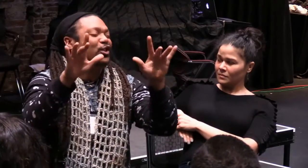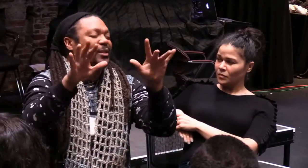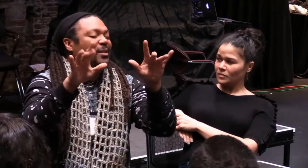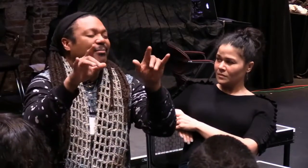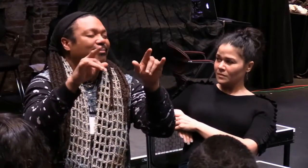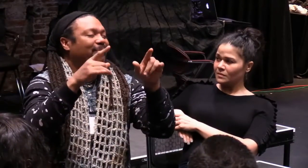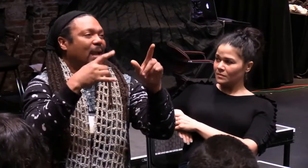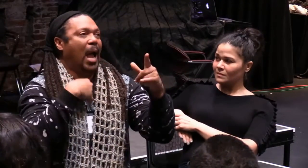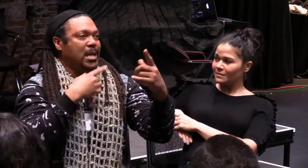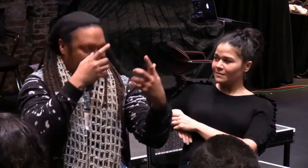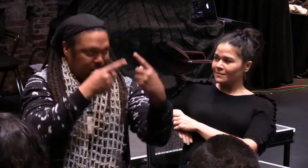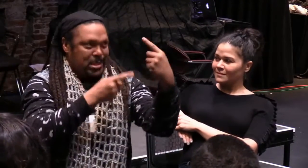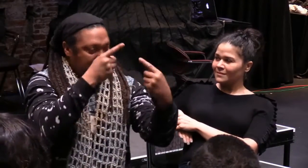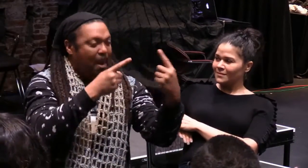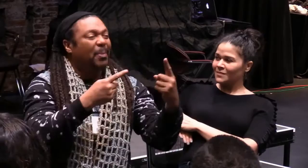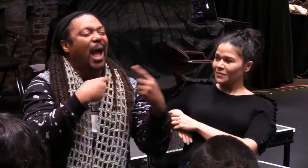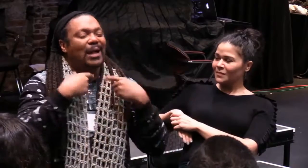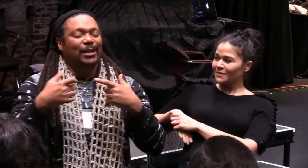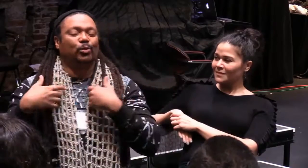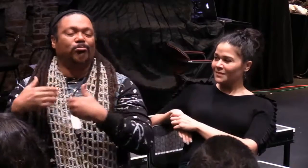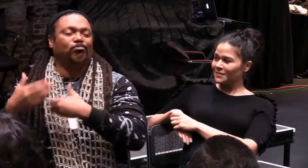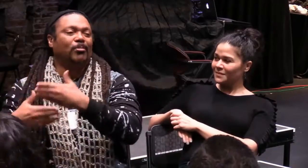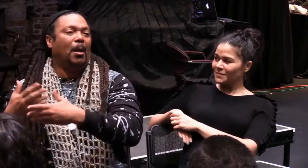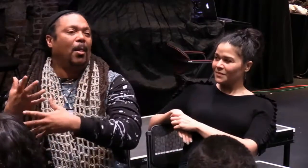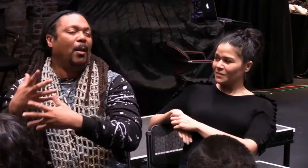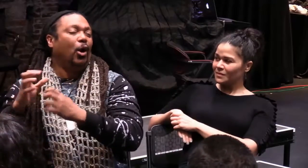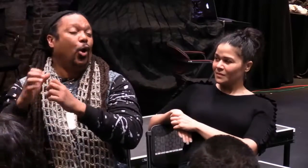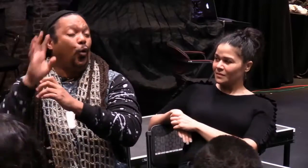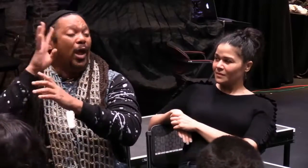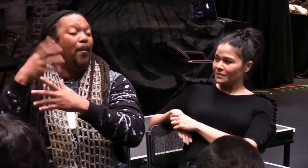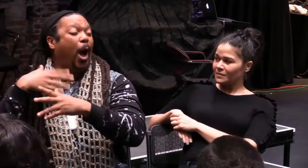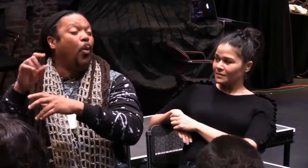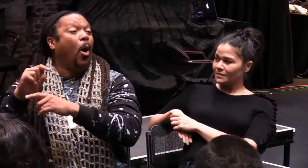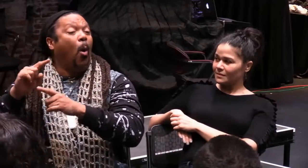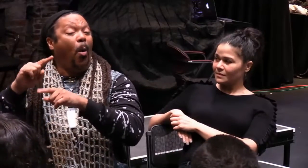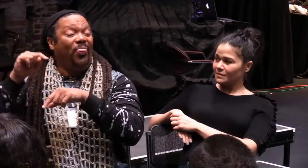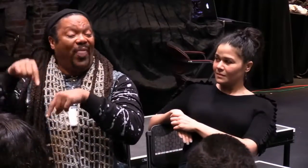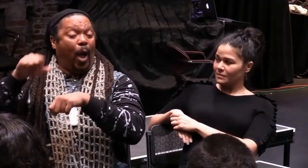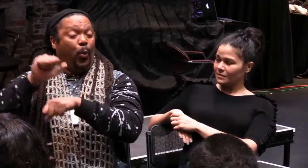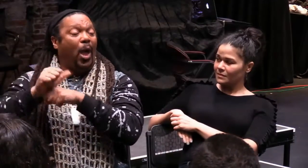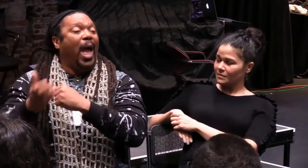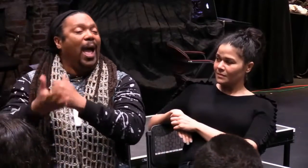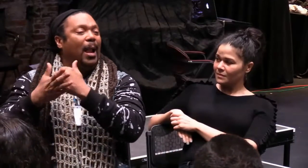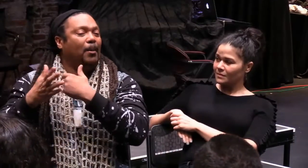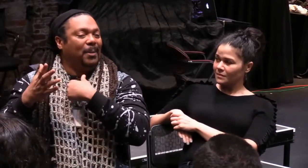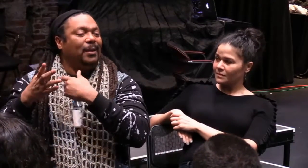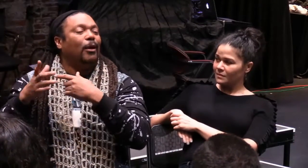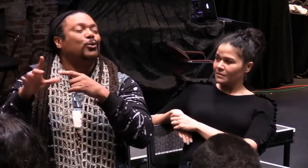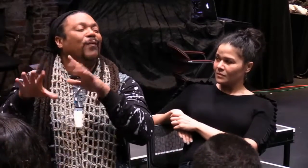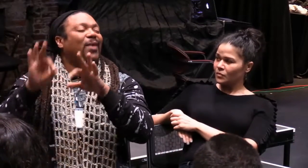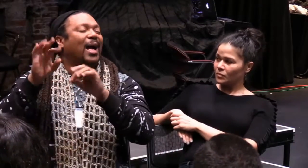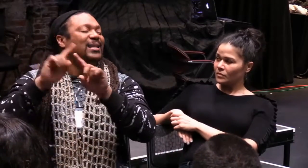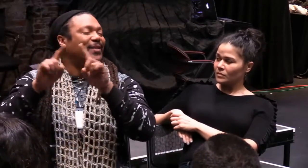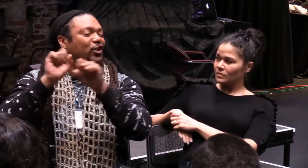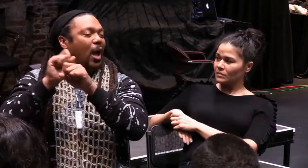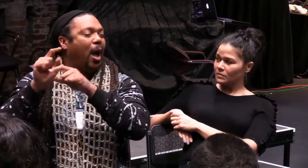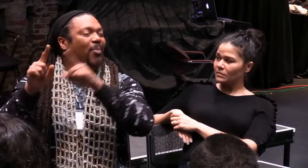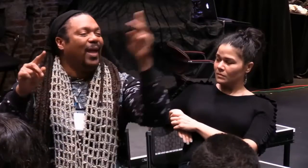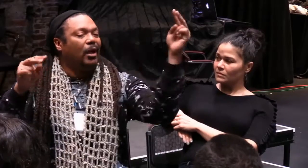The white construct, no. I don't want to necessarily spend most of my good energy, my creative energy, in that space of trying to create or adapt for